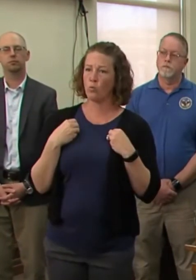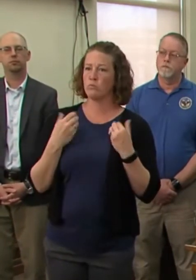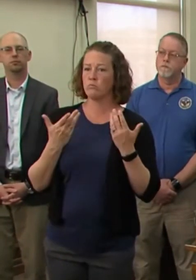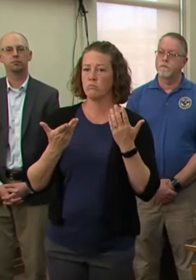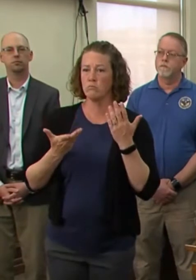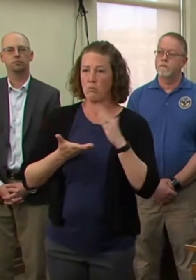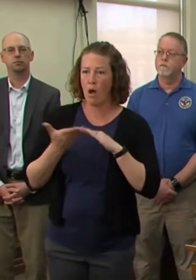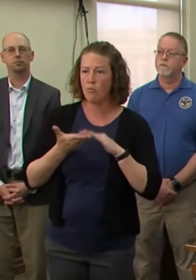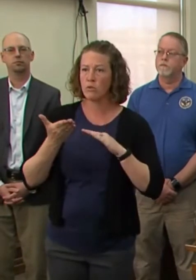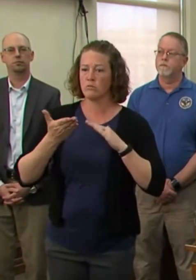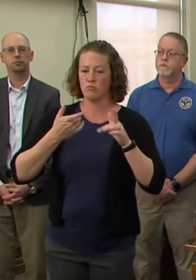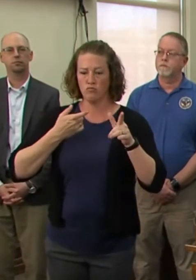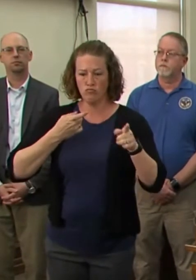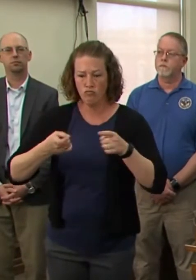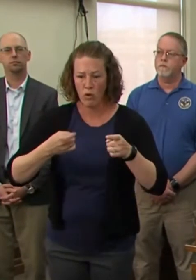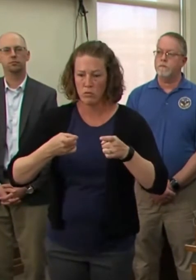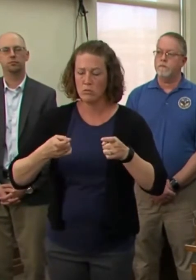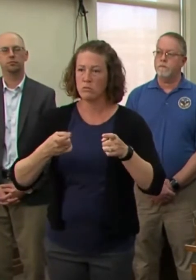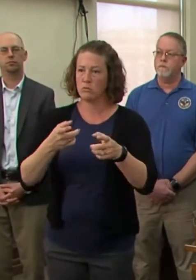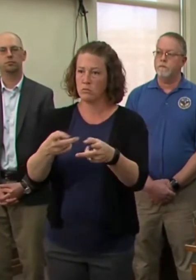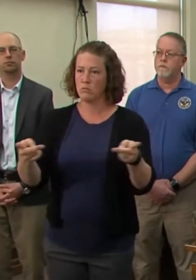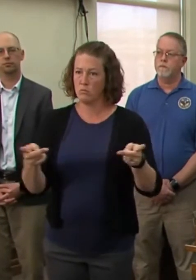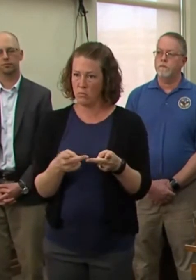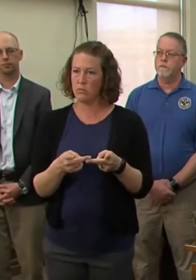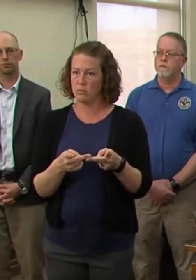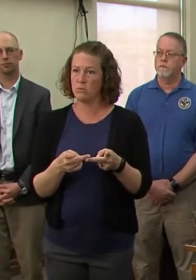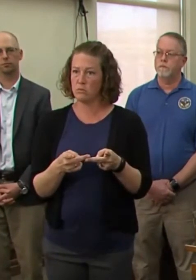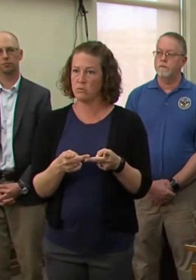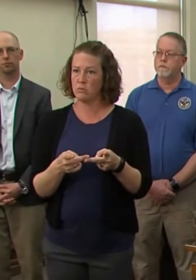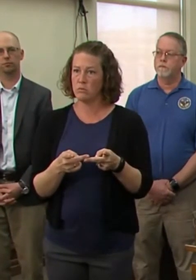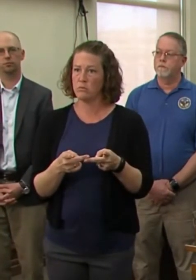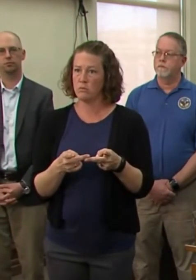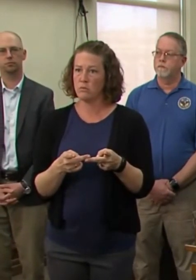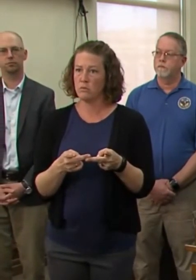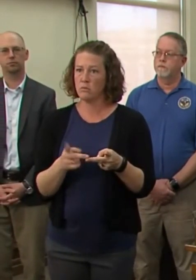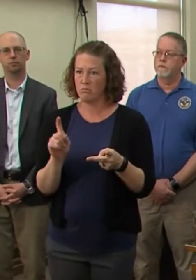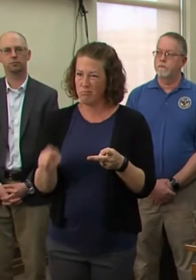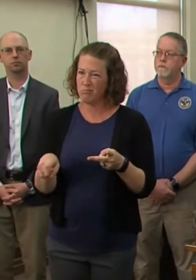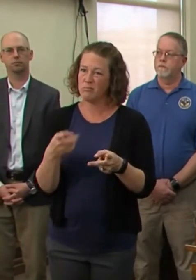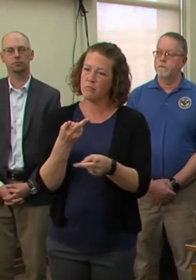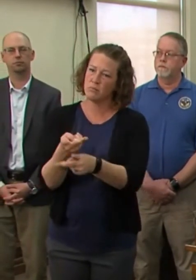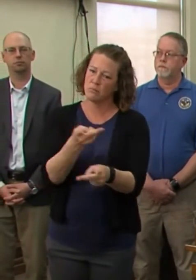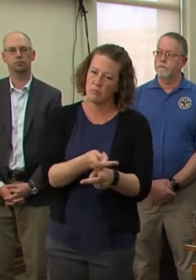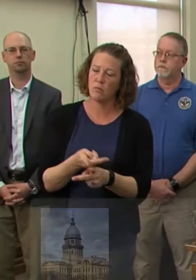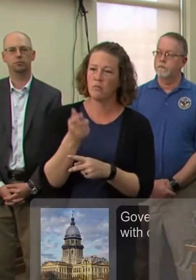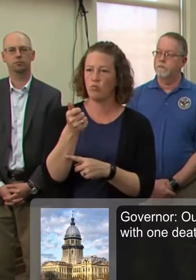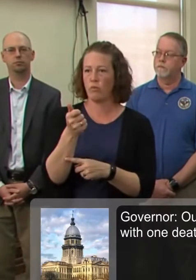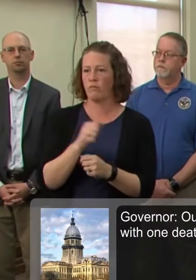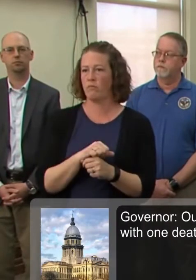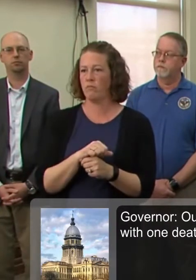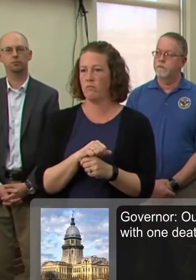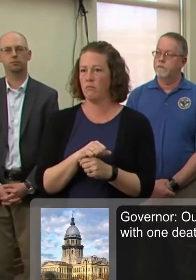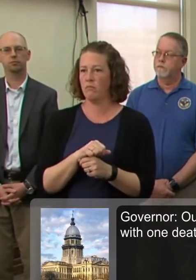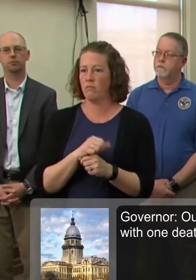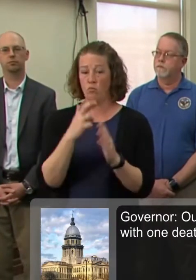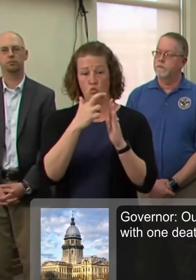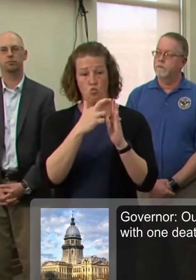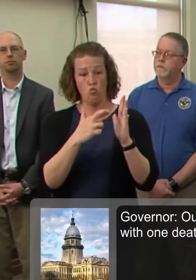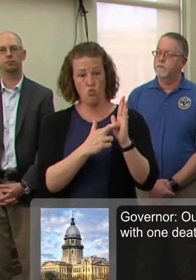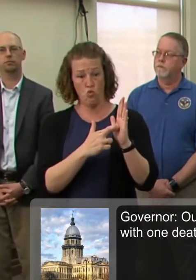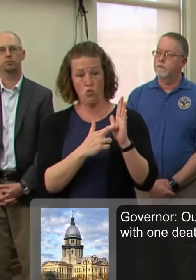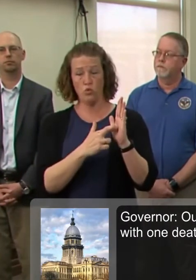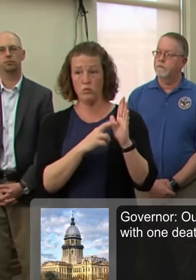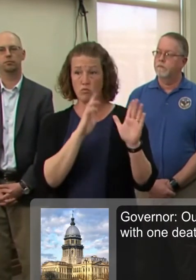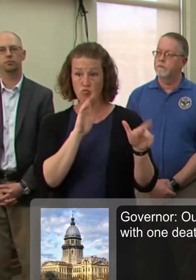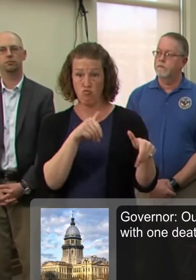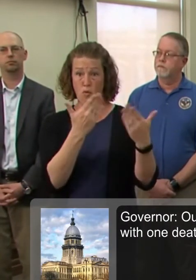as the people who live in congregate situations to take good care of themselves, to follow the recommendations that we've made,